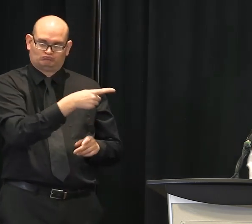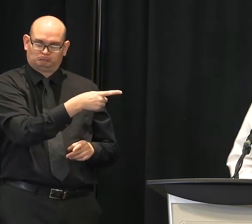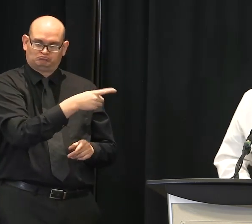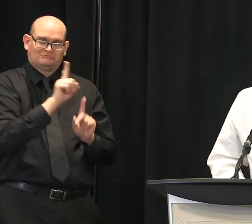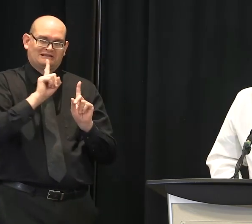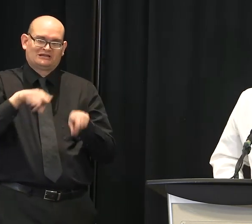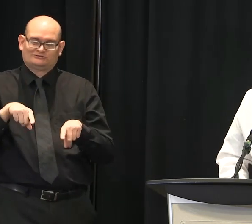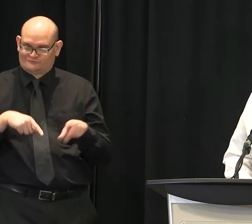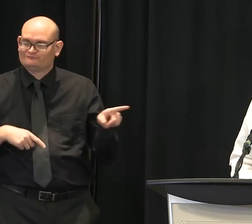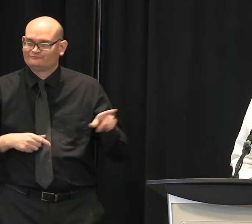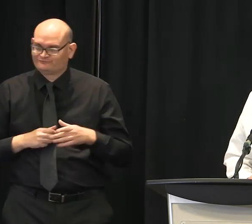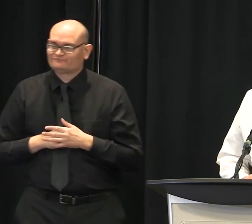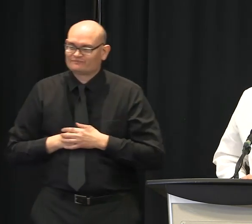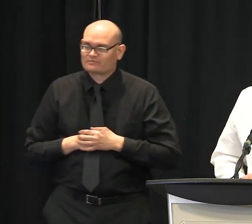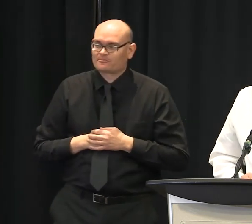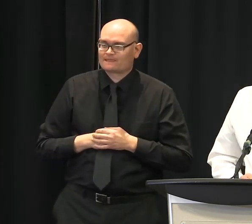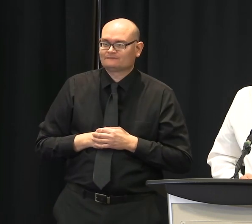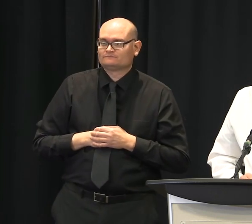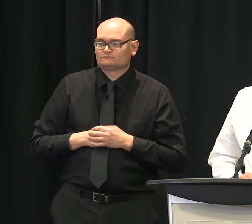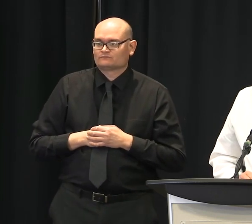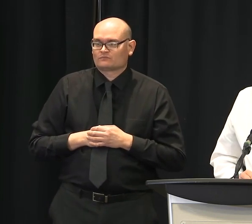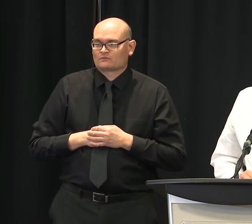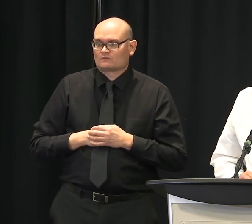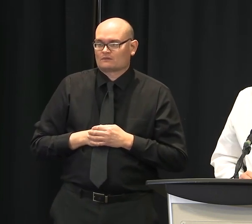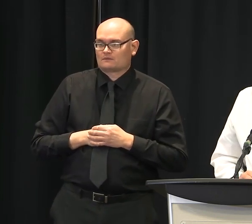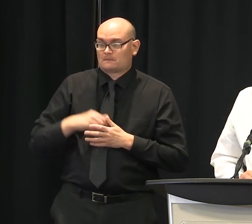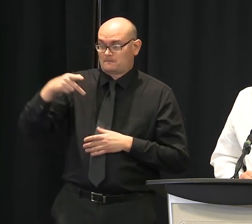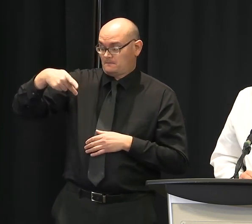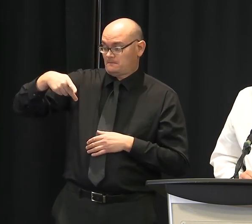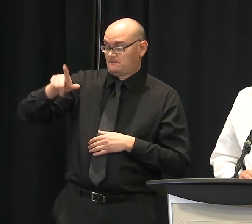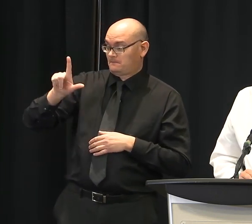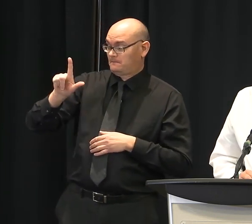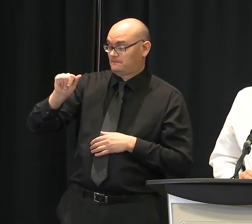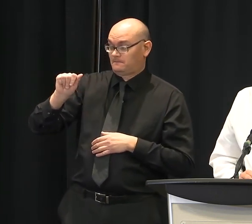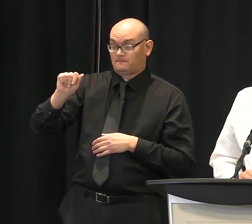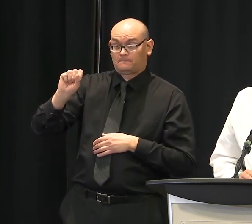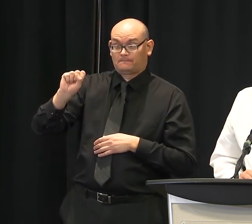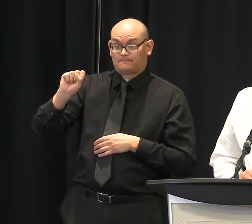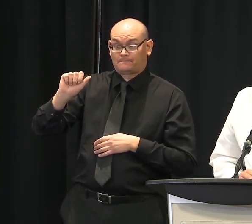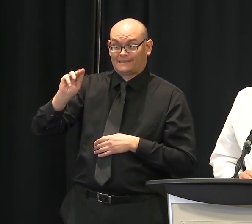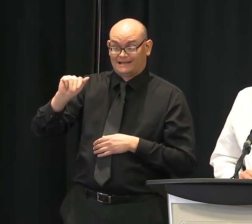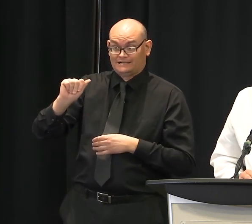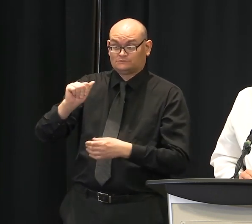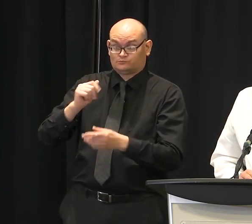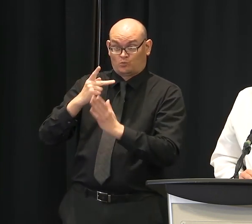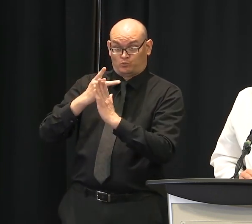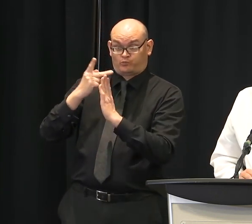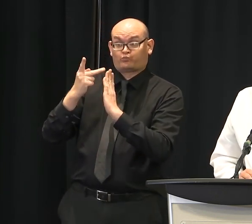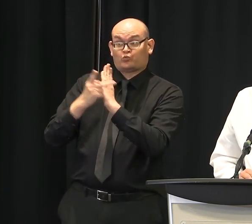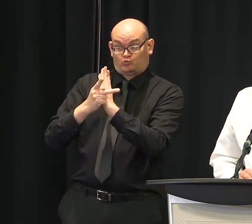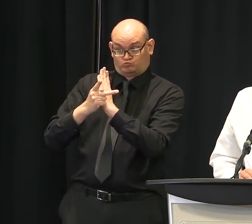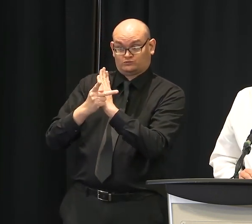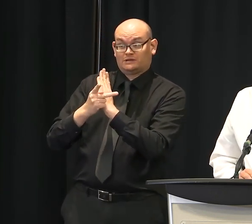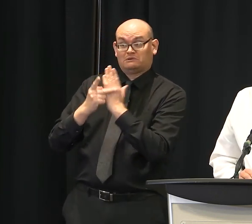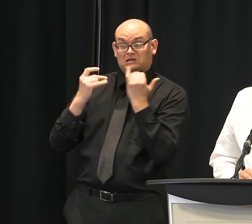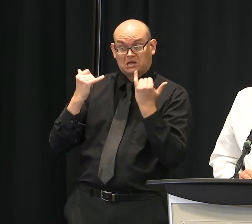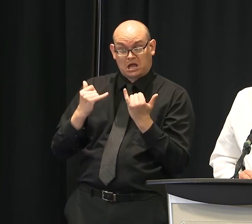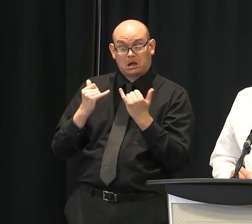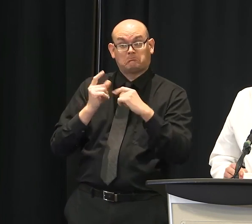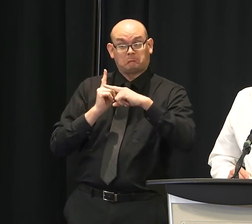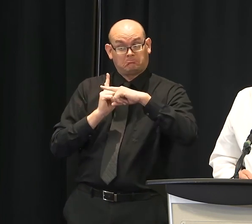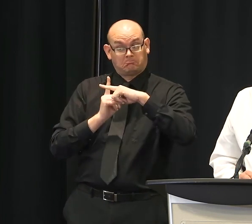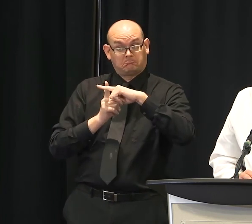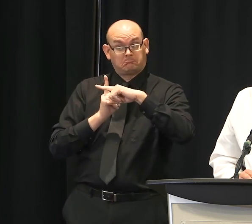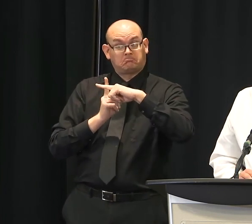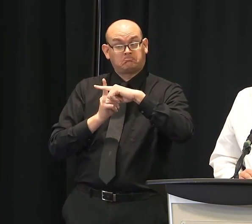So, Jay, you know, the convalescent plasma program at PRISMA is going well, and we have treated a number of patients, and I think